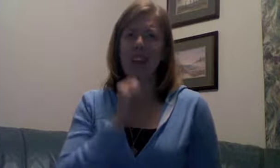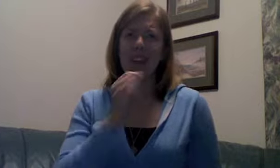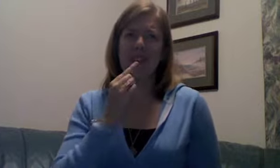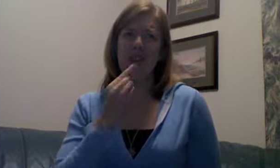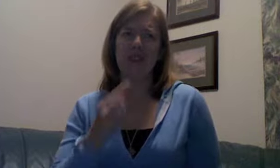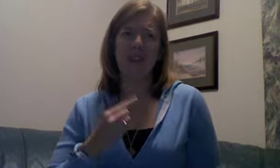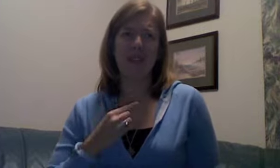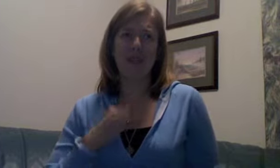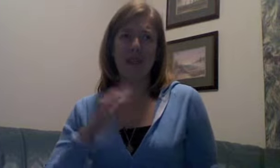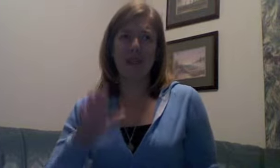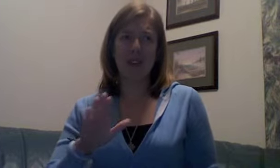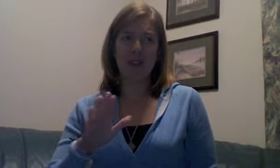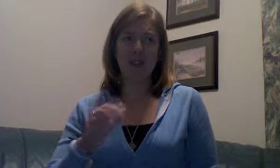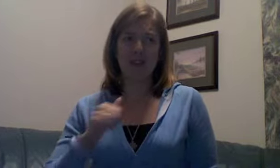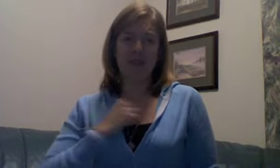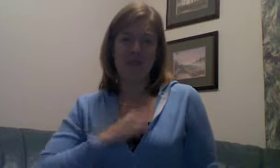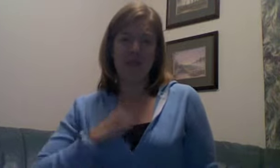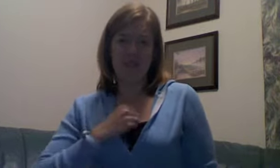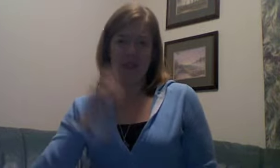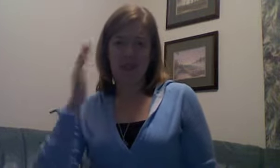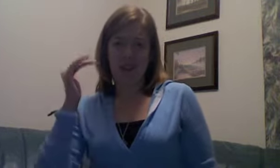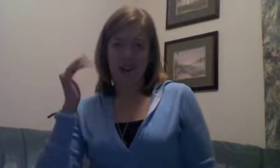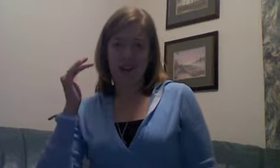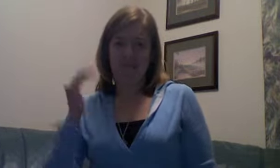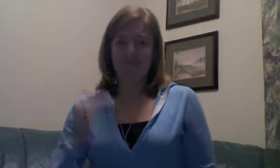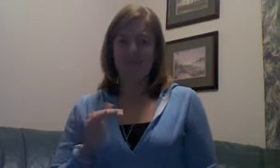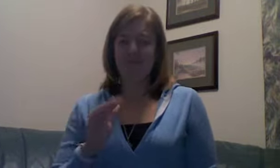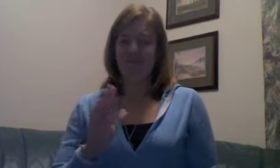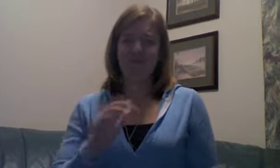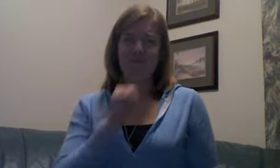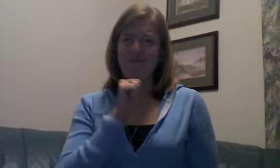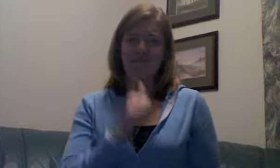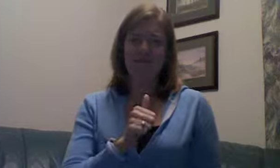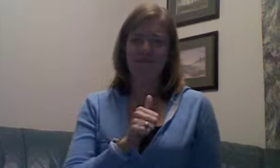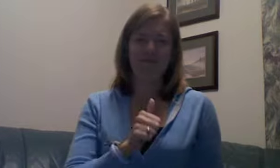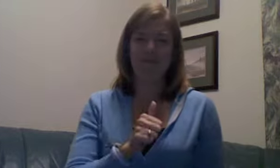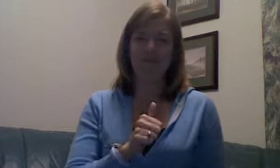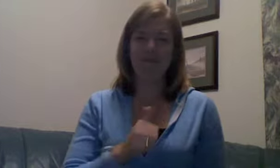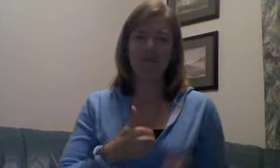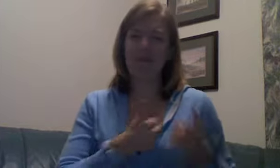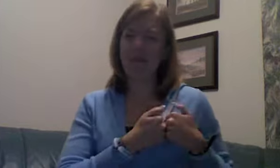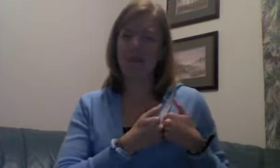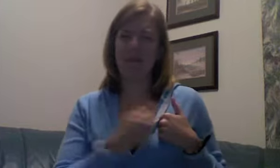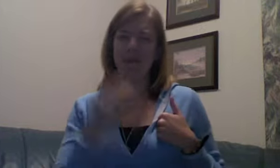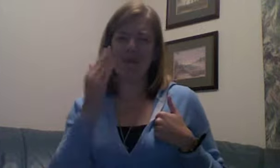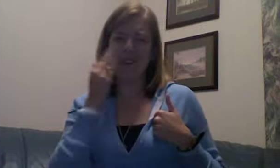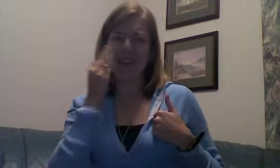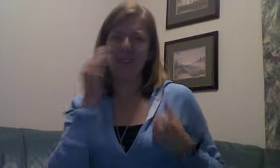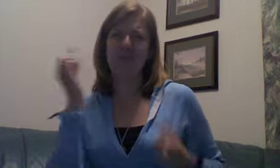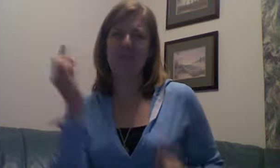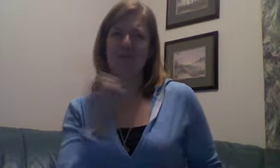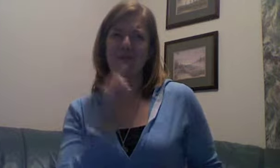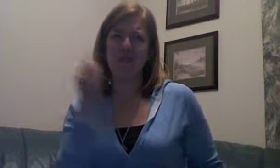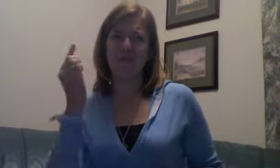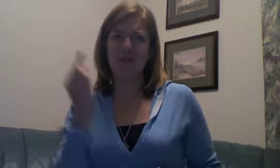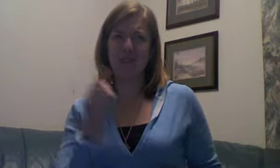Don't tell me you're sorry, cause you're not, baby, when I know you're only